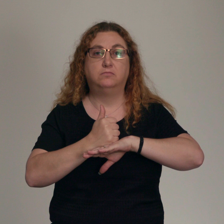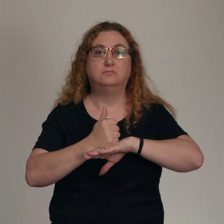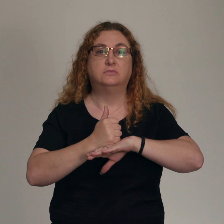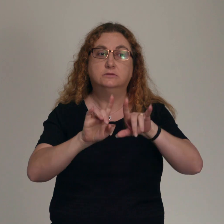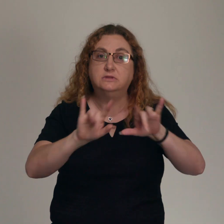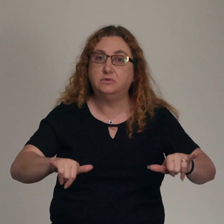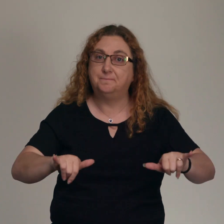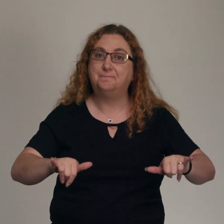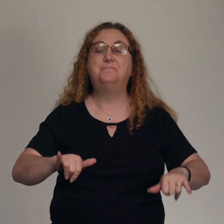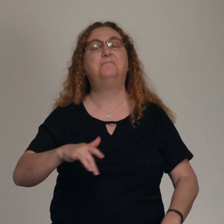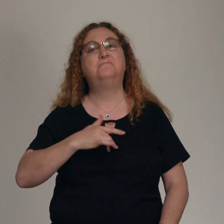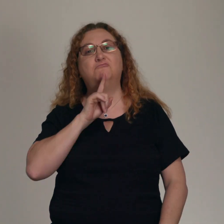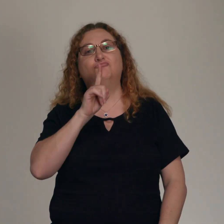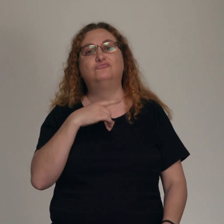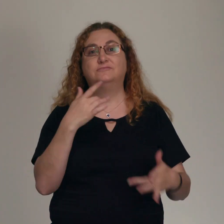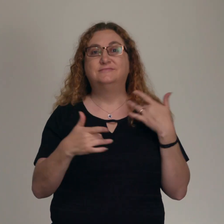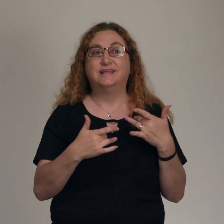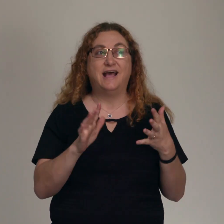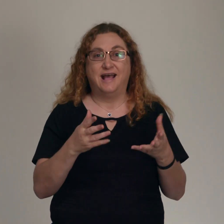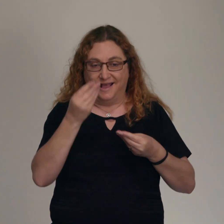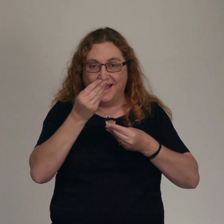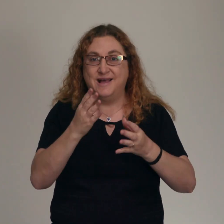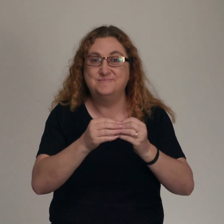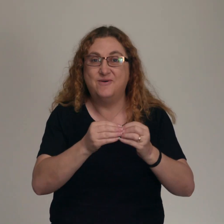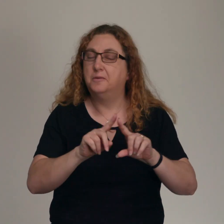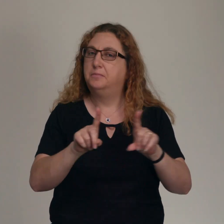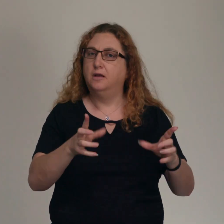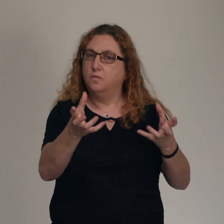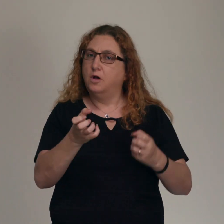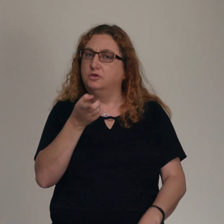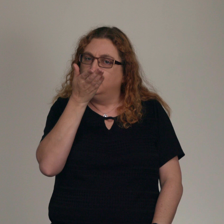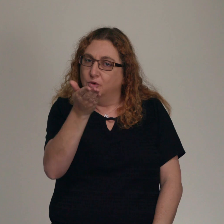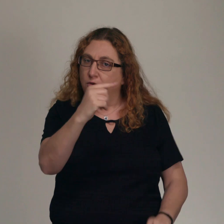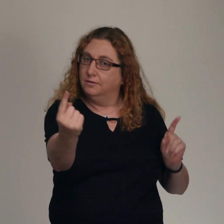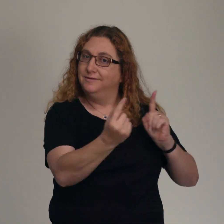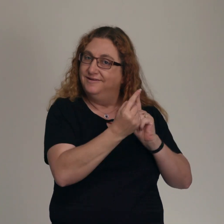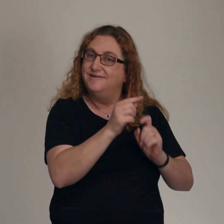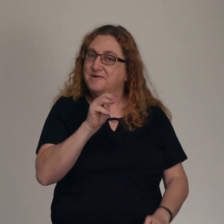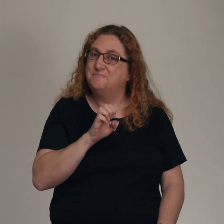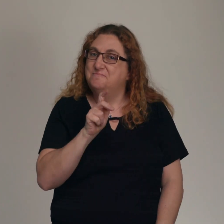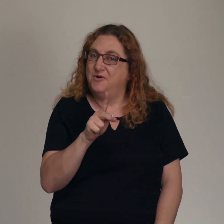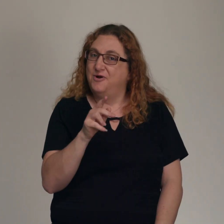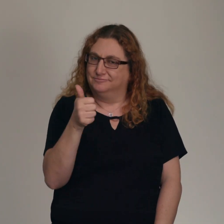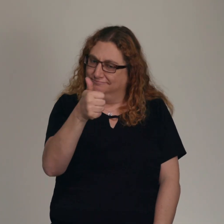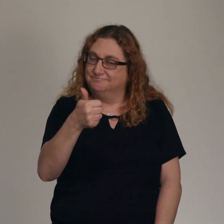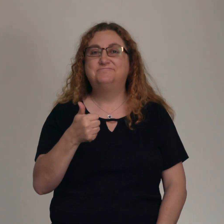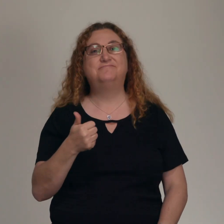that's really, really exciting. I could tell you more, but really we want you to come and meet Mark yourself. So we're setting up a number of different ways,